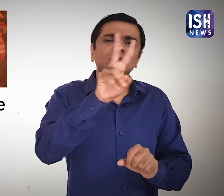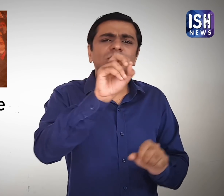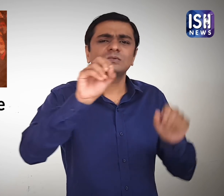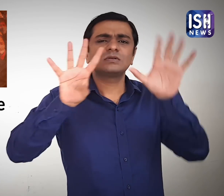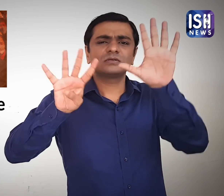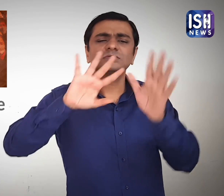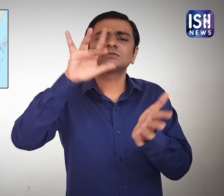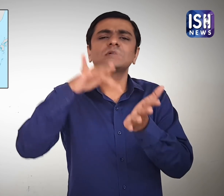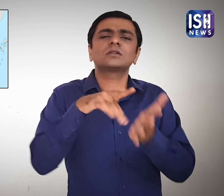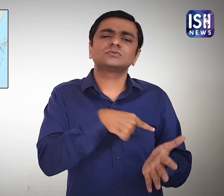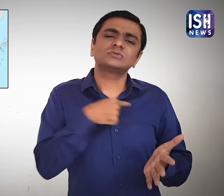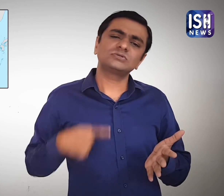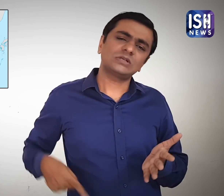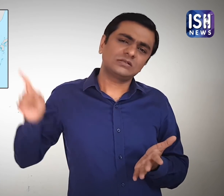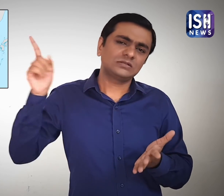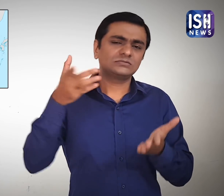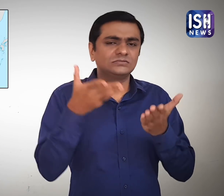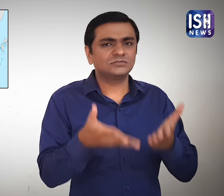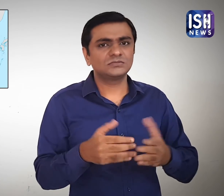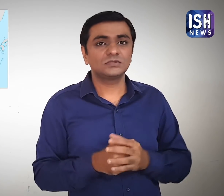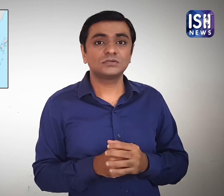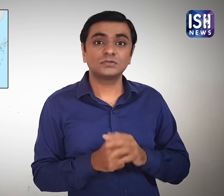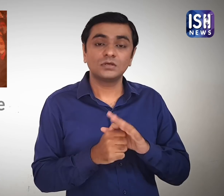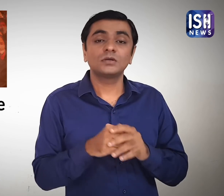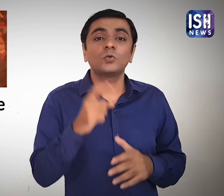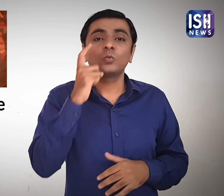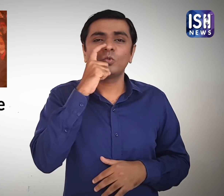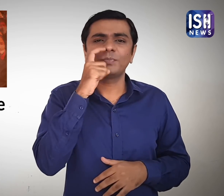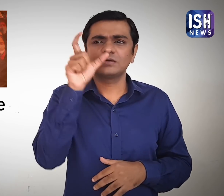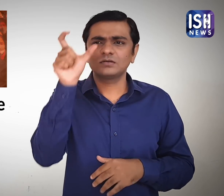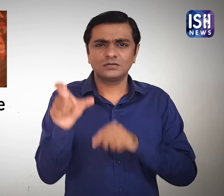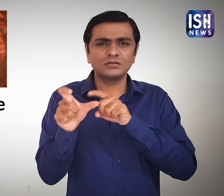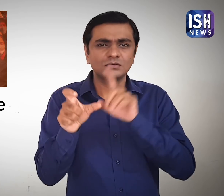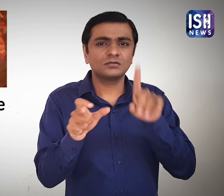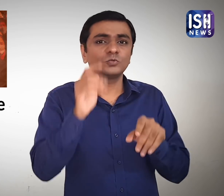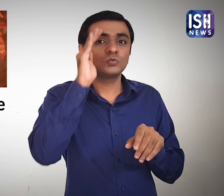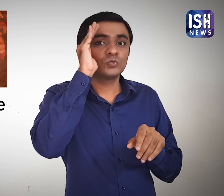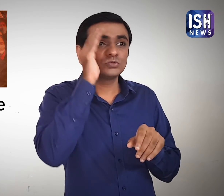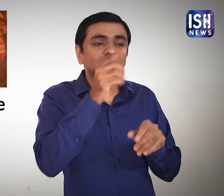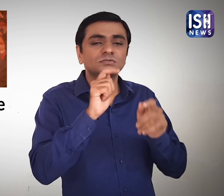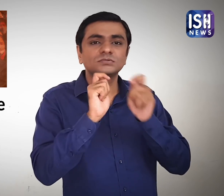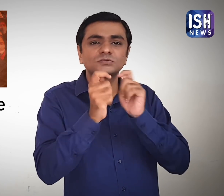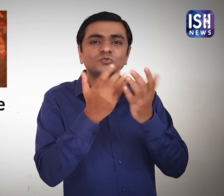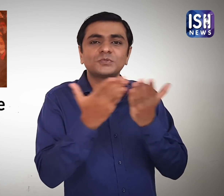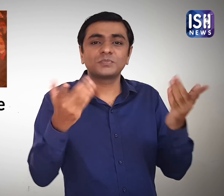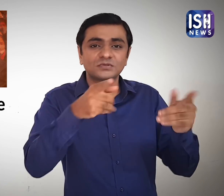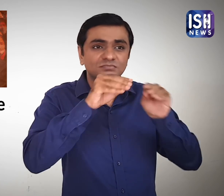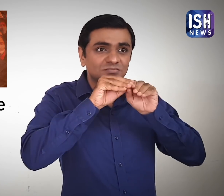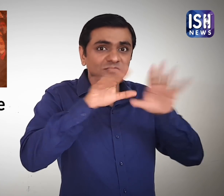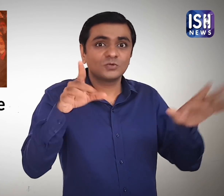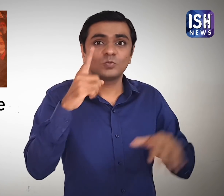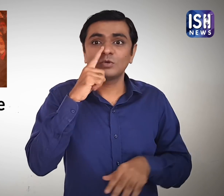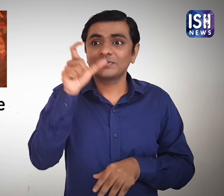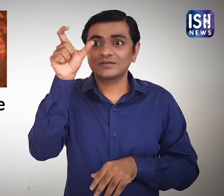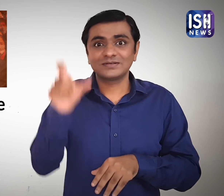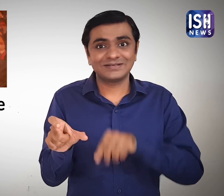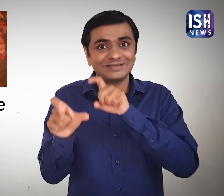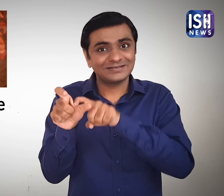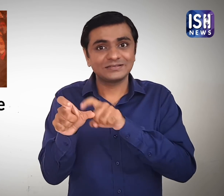It was first reported in 2009 in Central China. As per the reports of Chinese newspaper, a woman